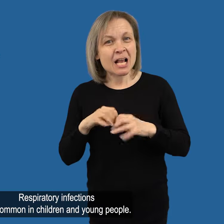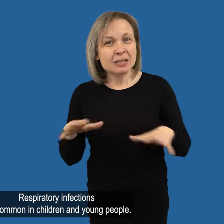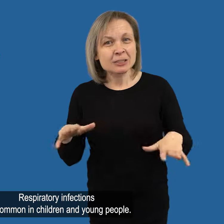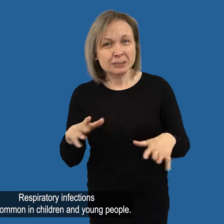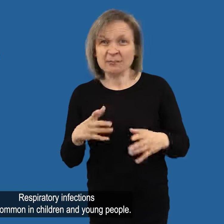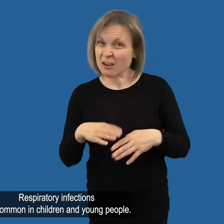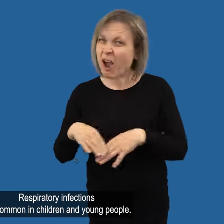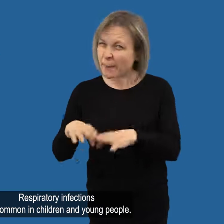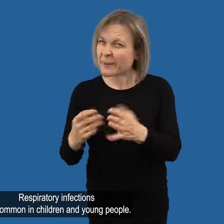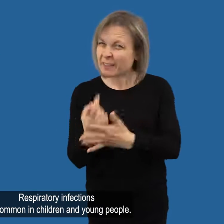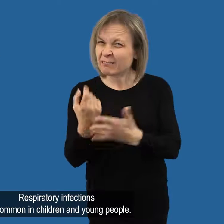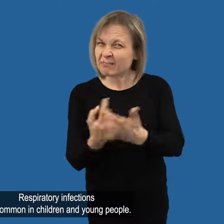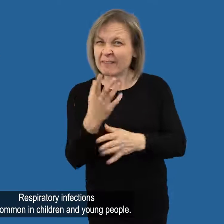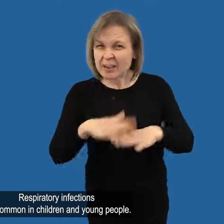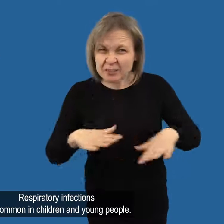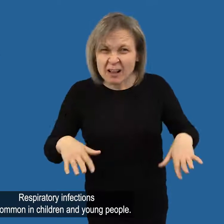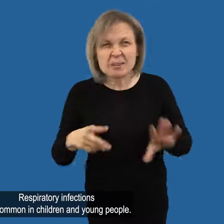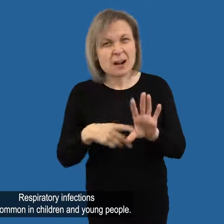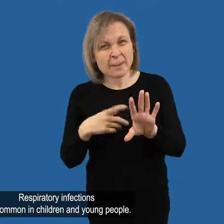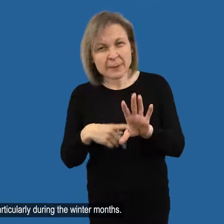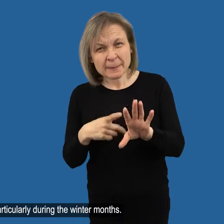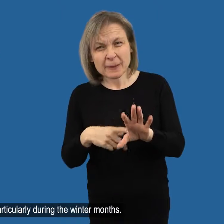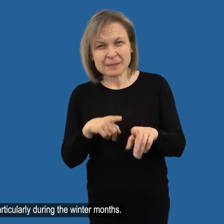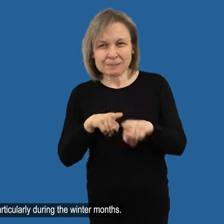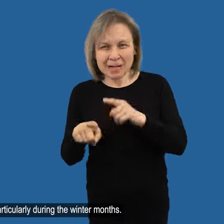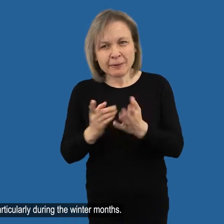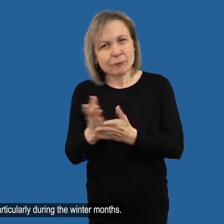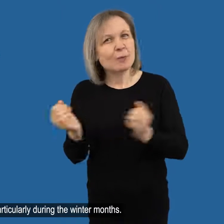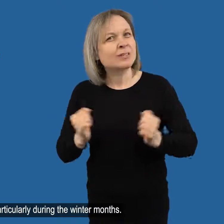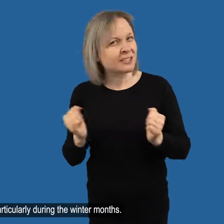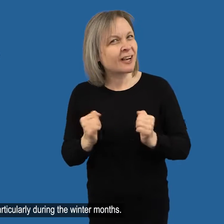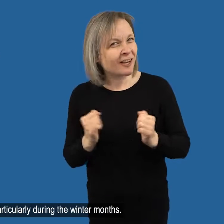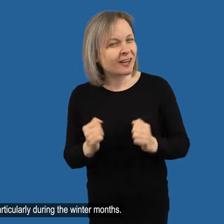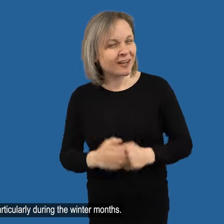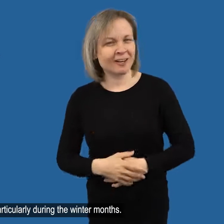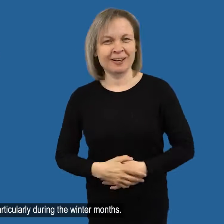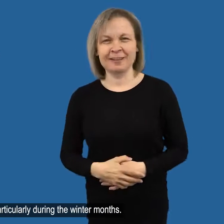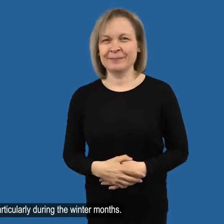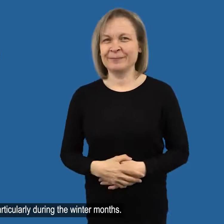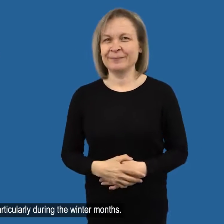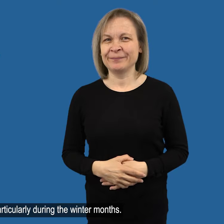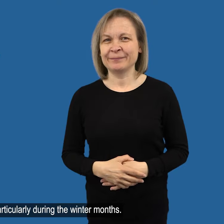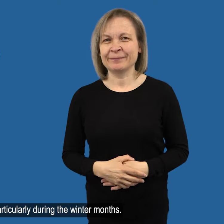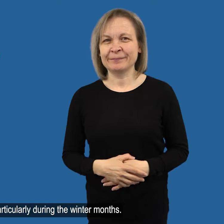Respiratory infections are common in children and young people, particularly during the winter months